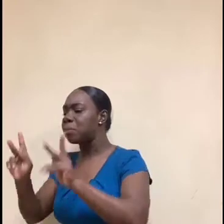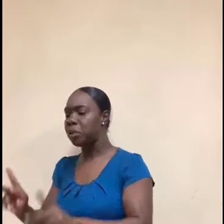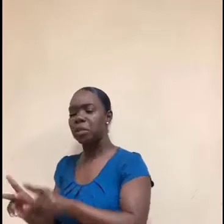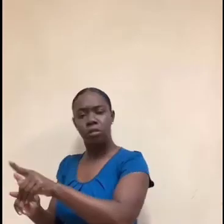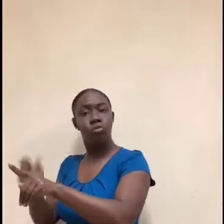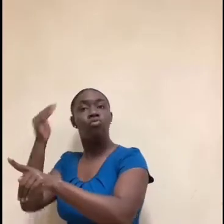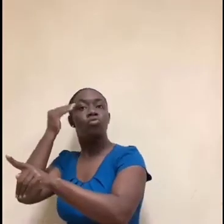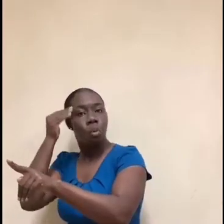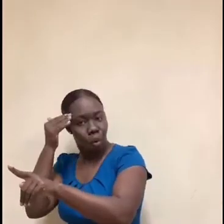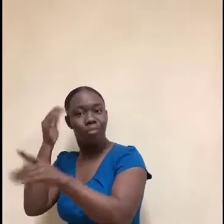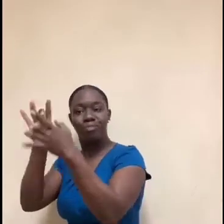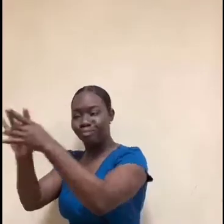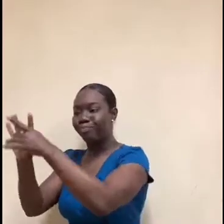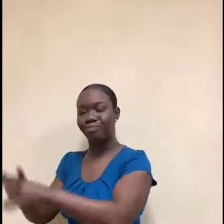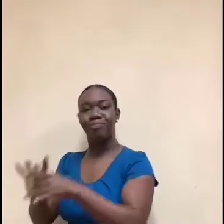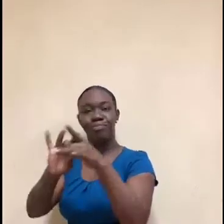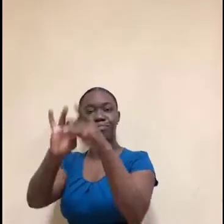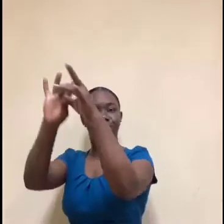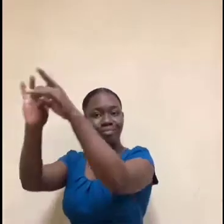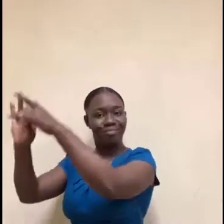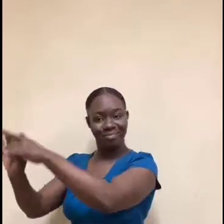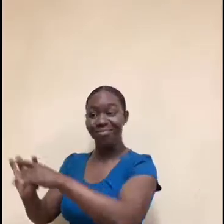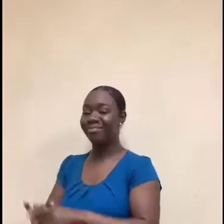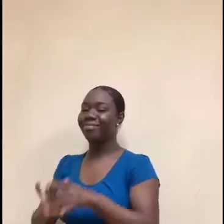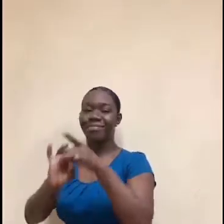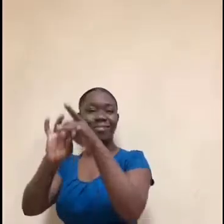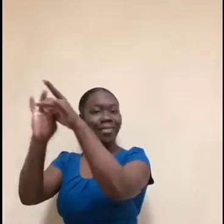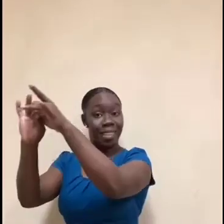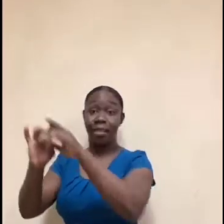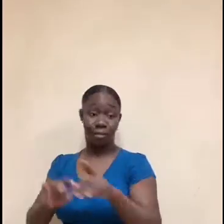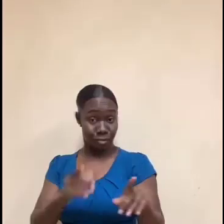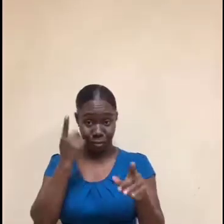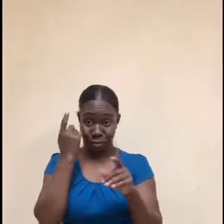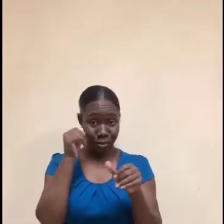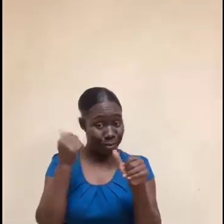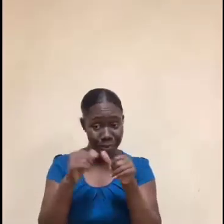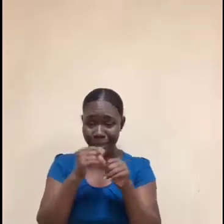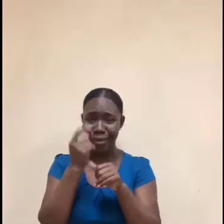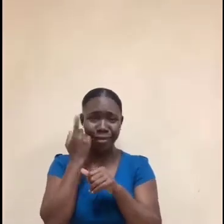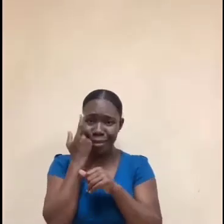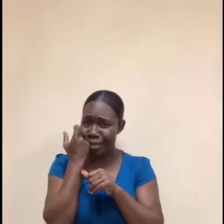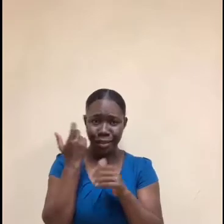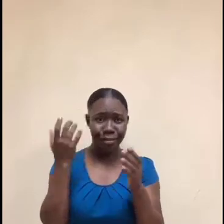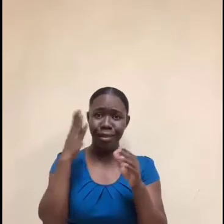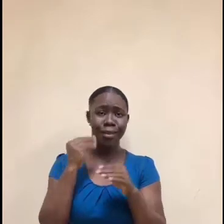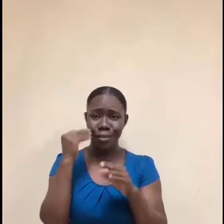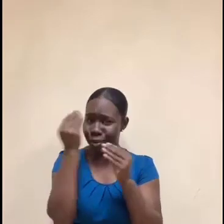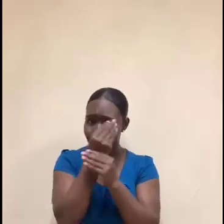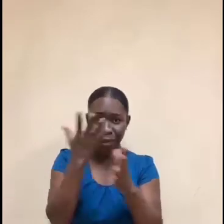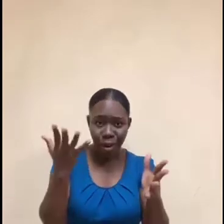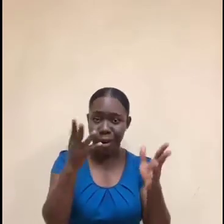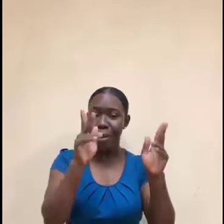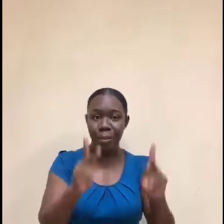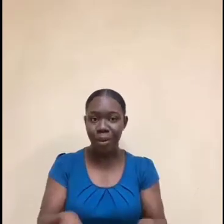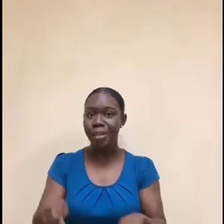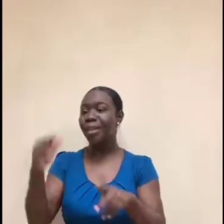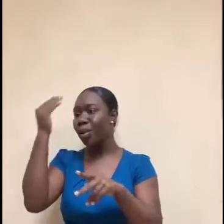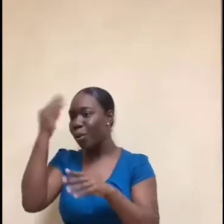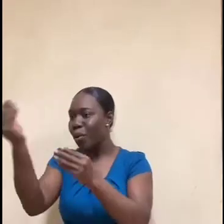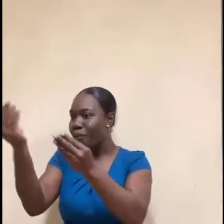that's how they came together, right? Because all of them knew me, right? A couple of people that were looking for jobs reached out, said, hey, I'm looking for something. They were